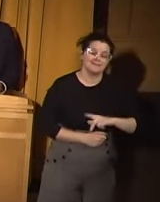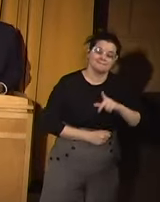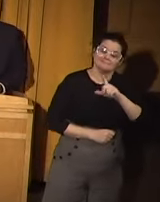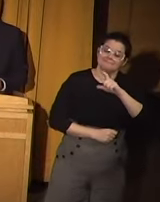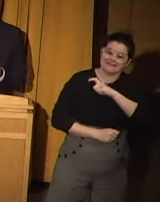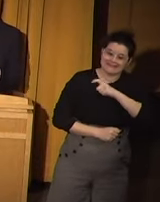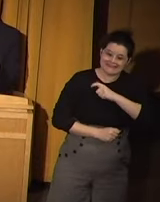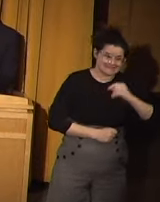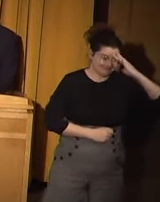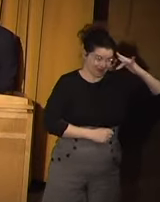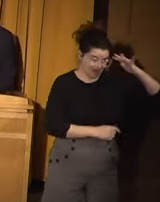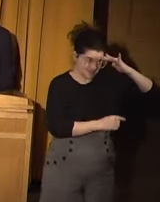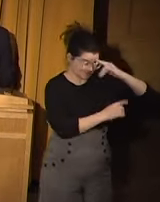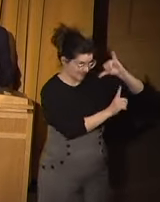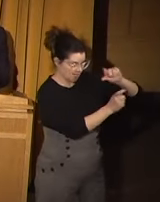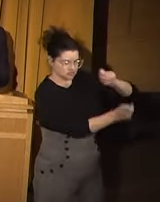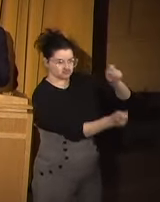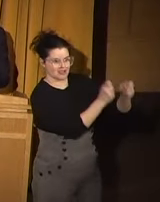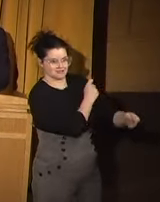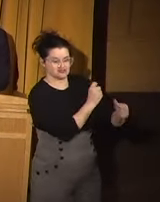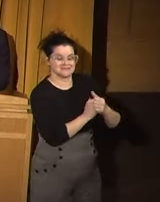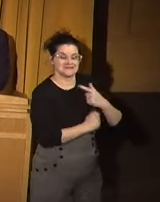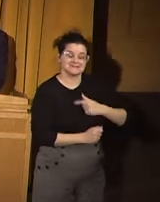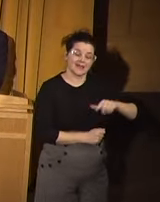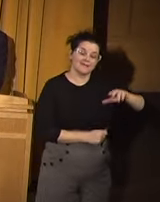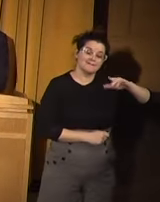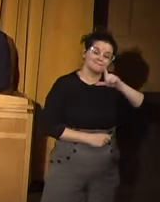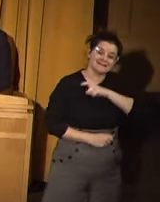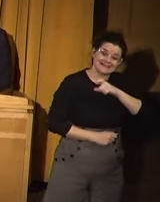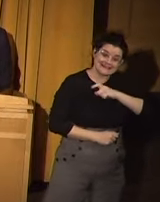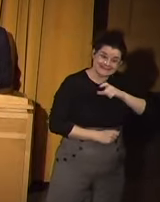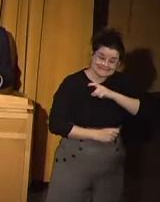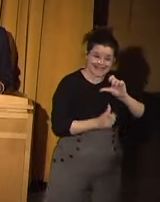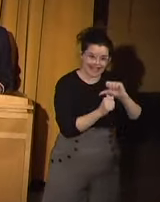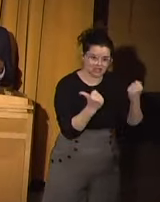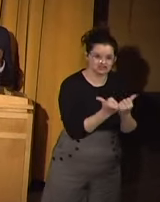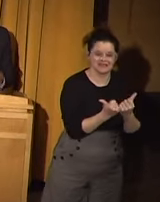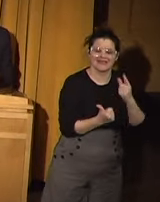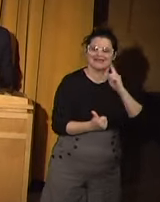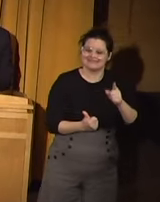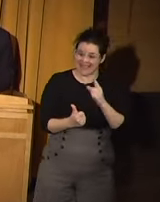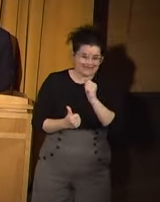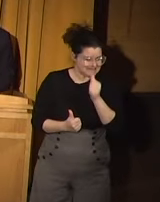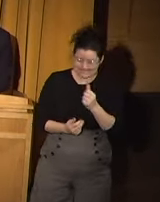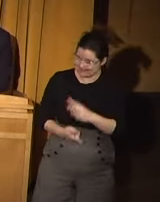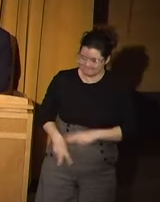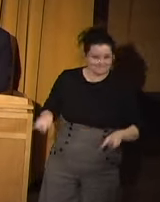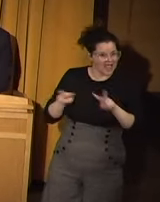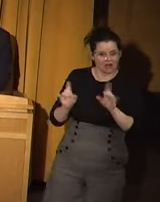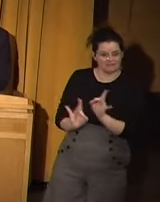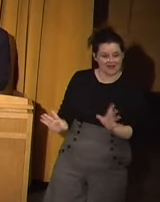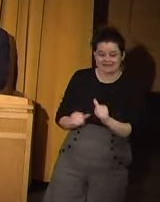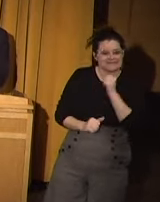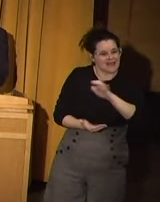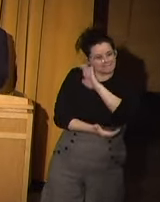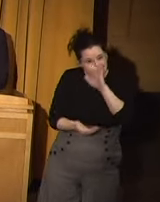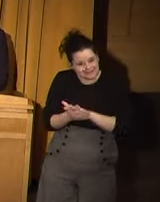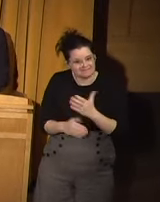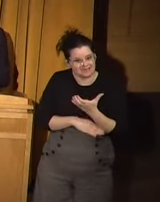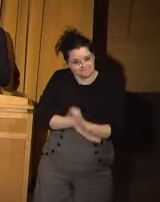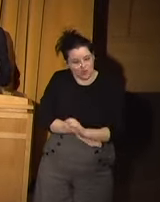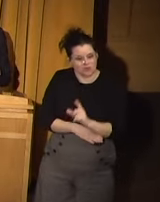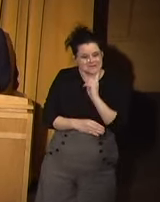changes and what that looks like is a policing agency that devalues violence, that does not believe that force is